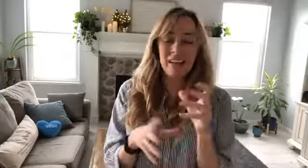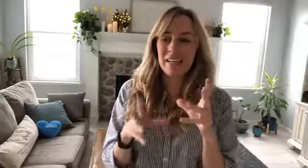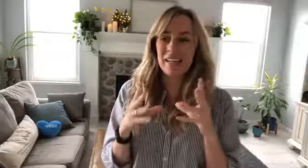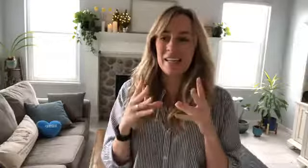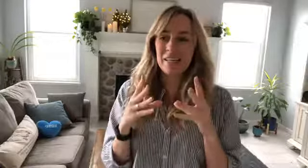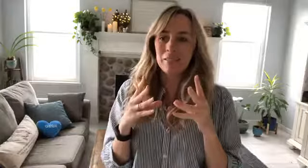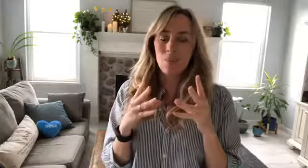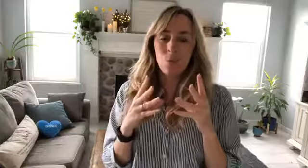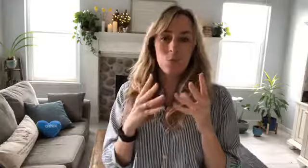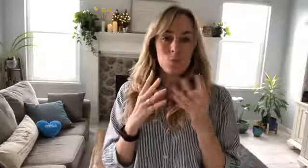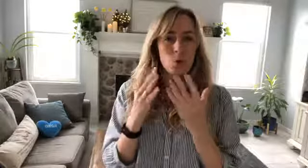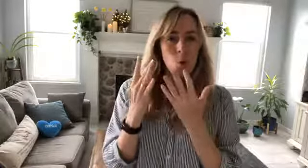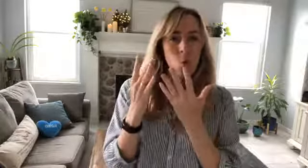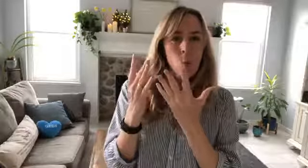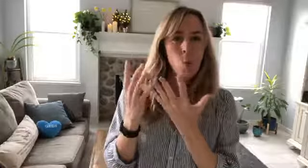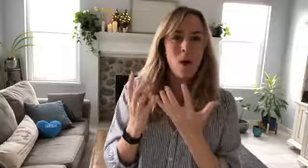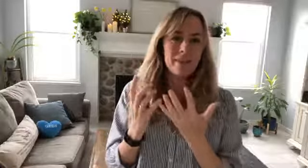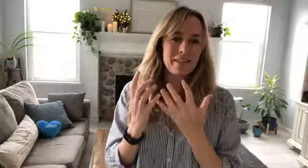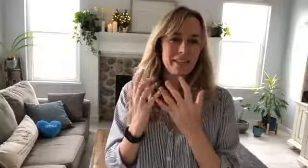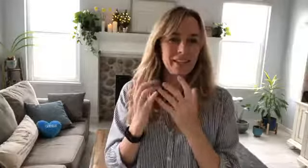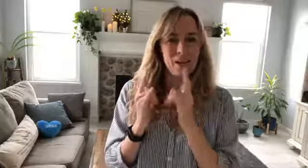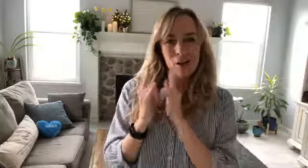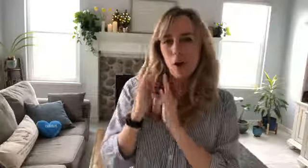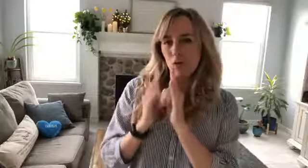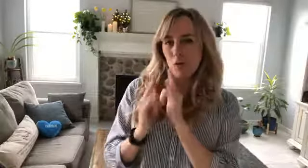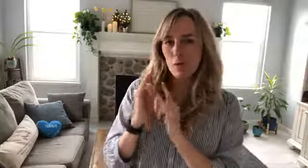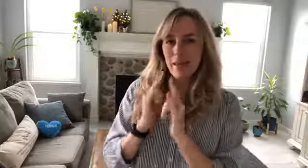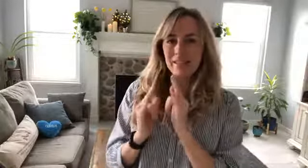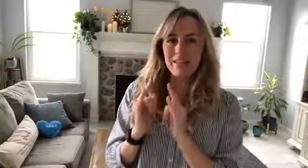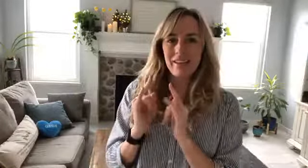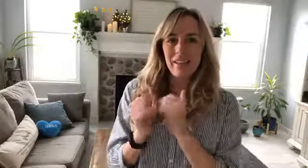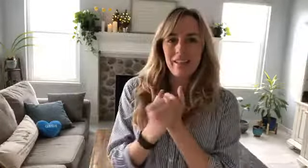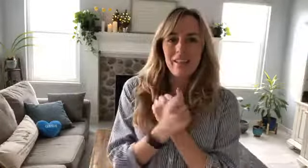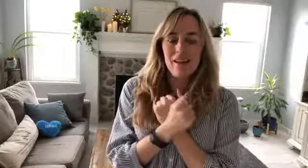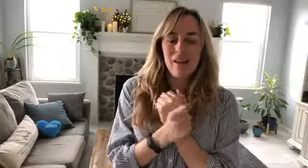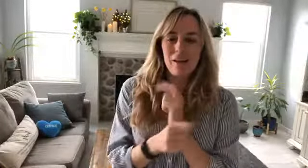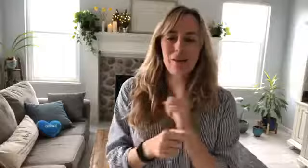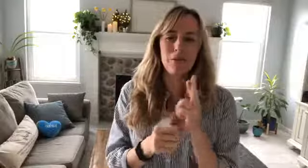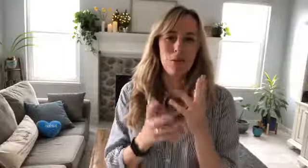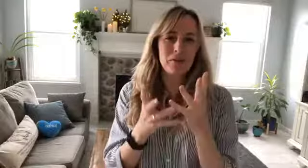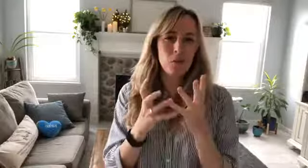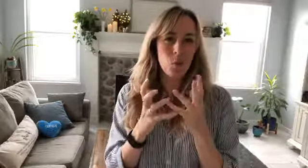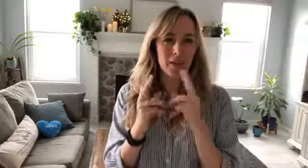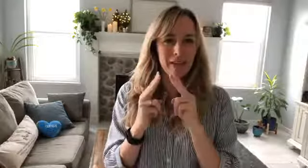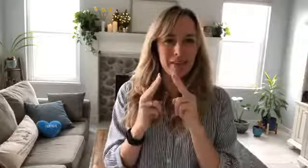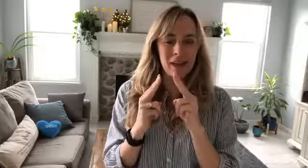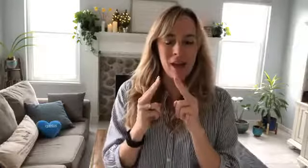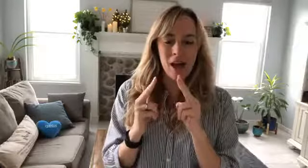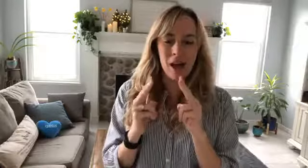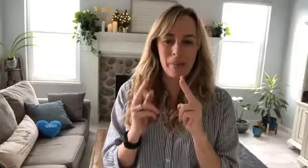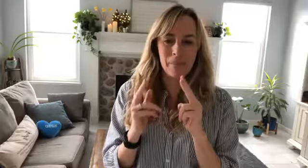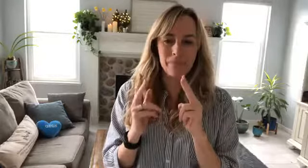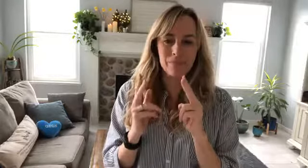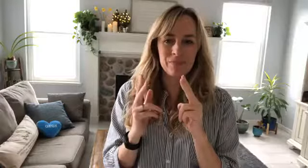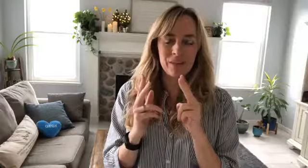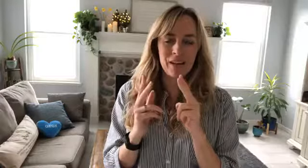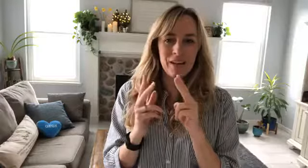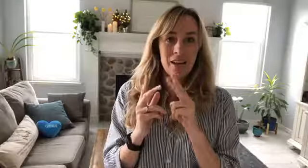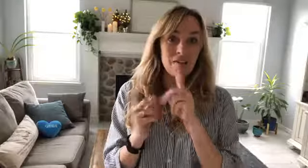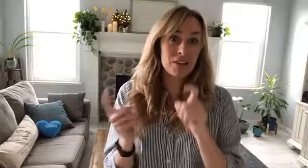wanting a romantic love or even wanting very